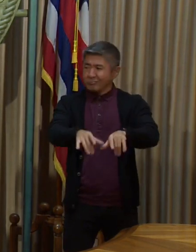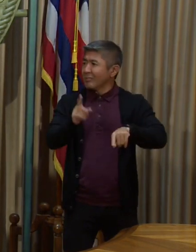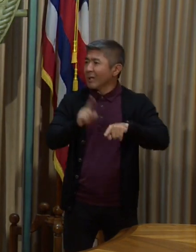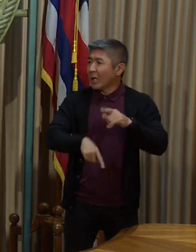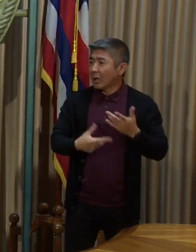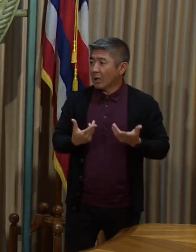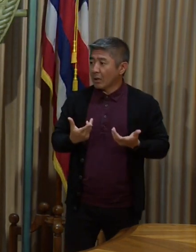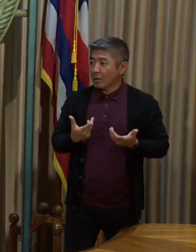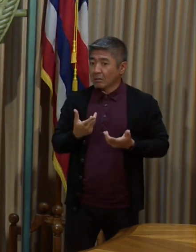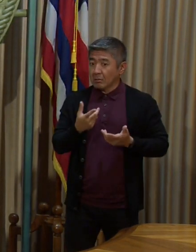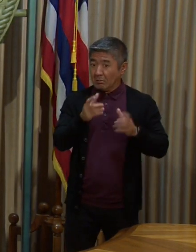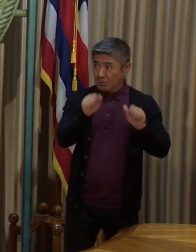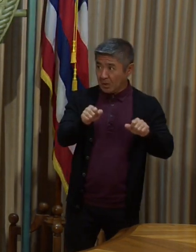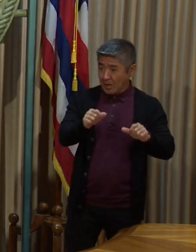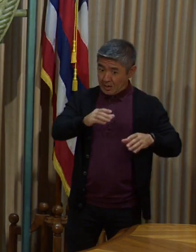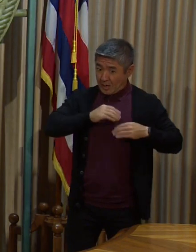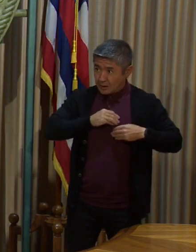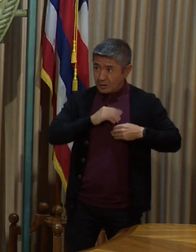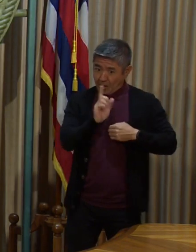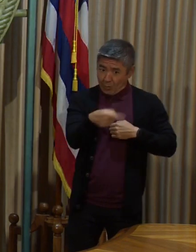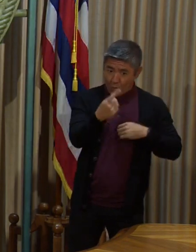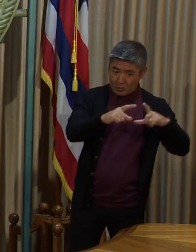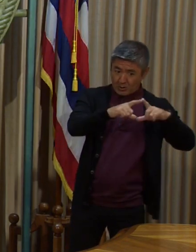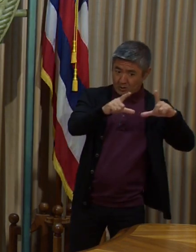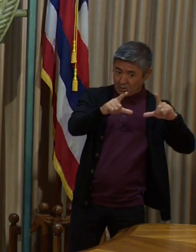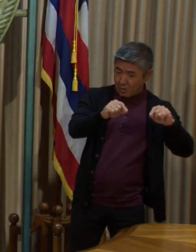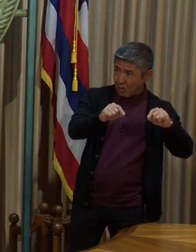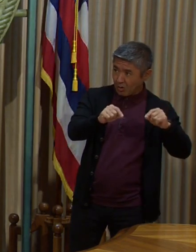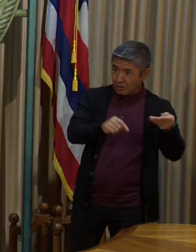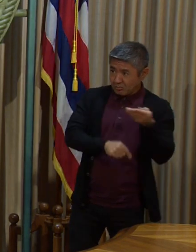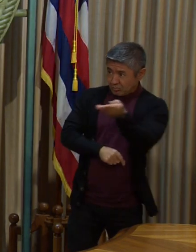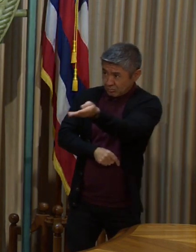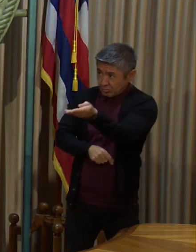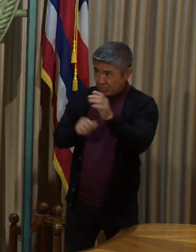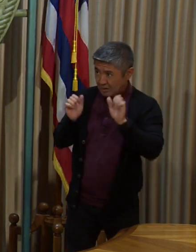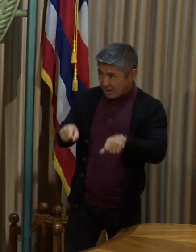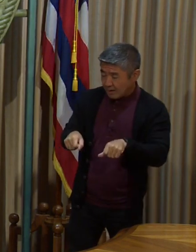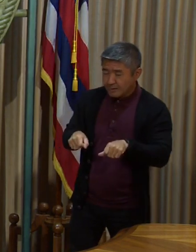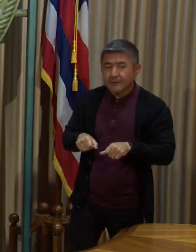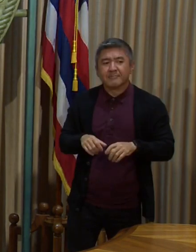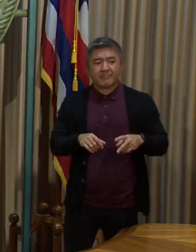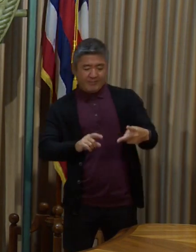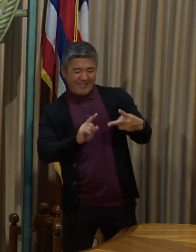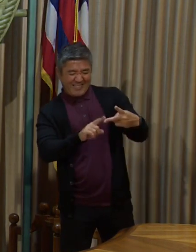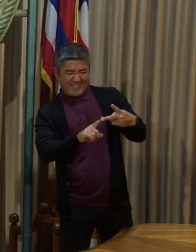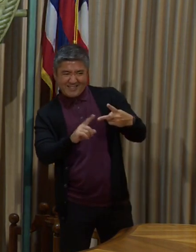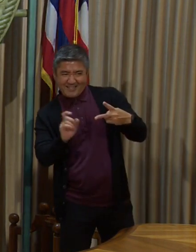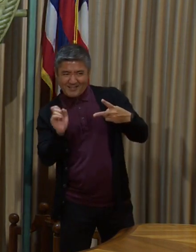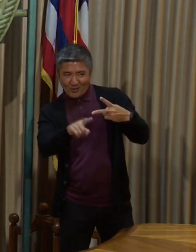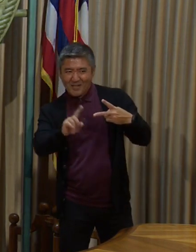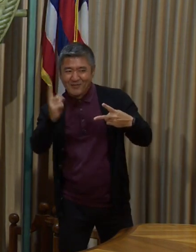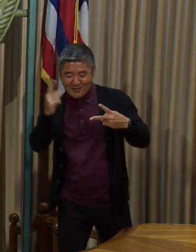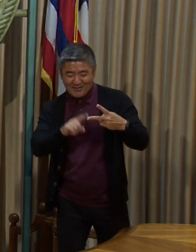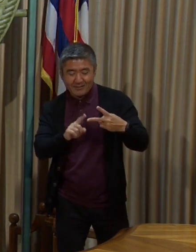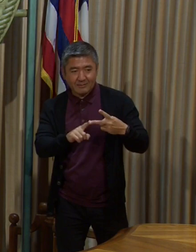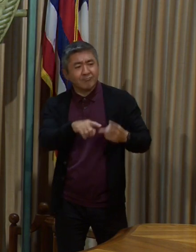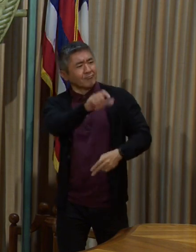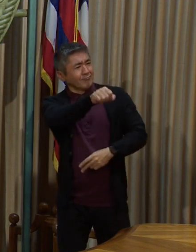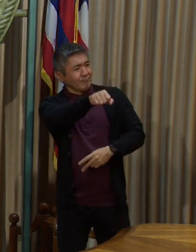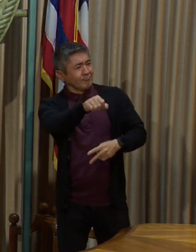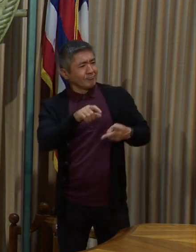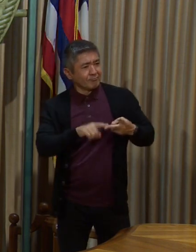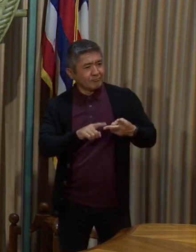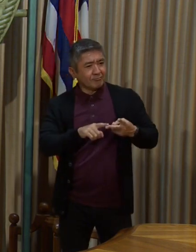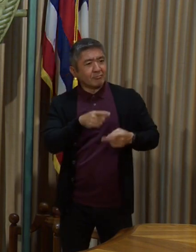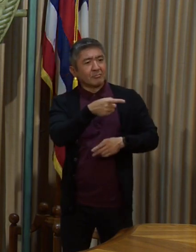paper cards for this program? I'll take the second question first. Yes, if people have,